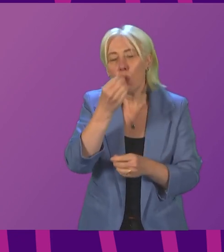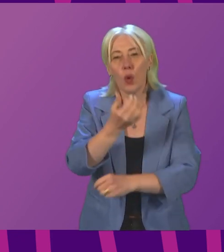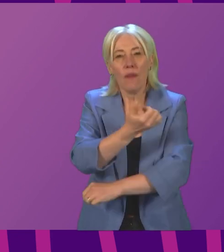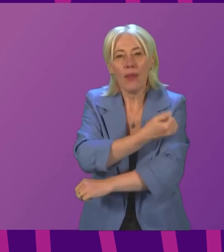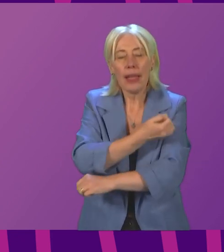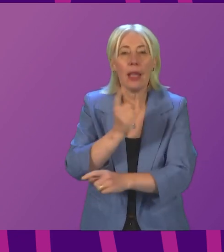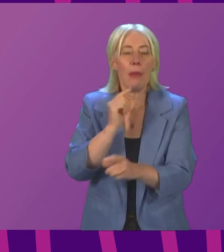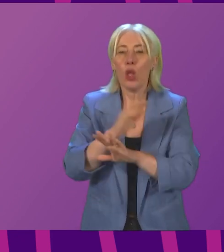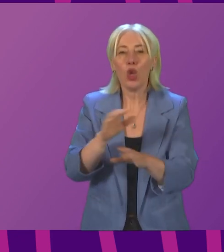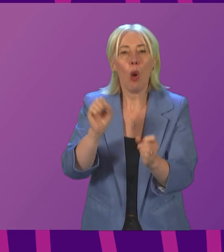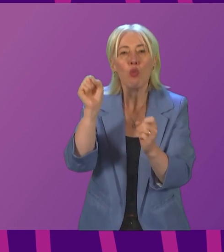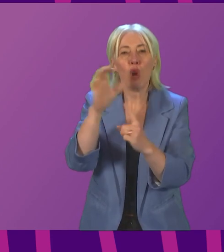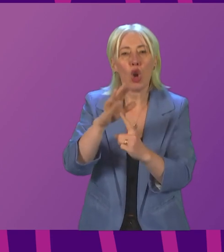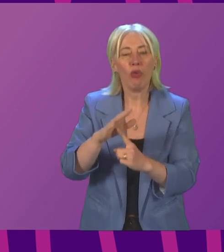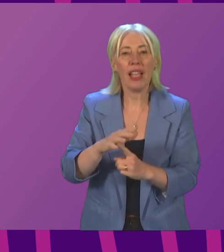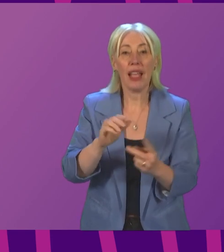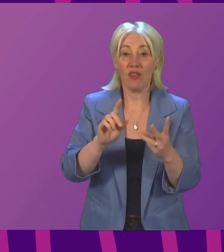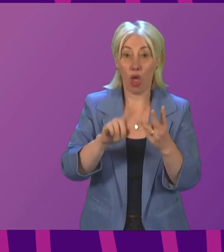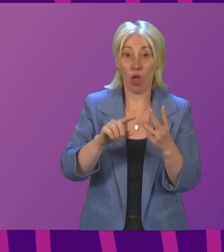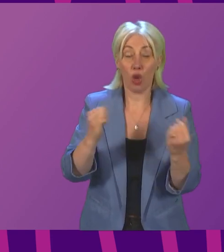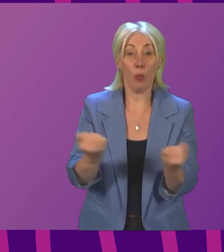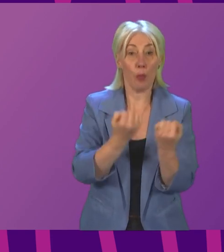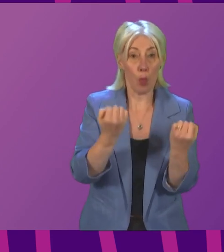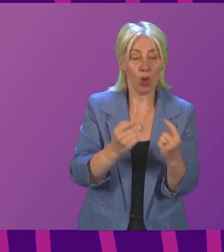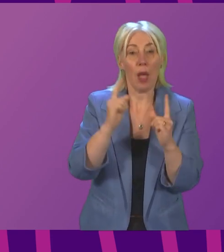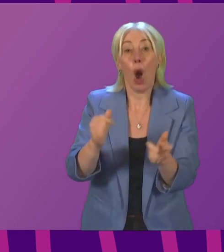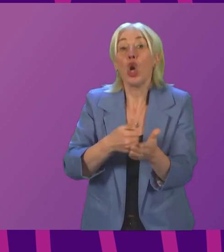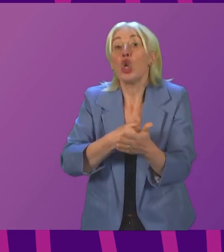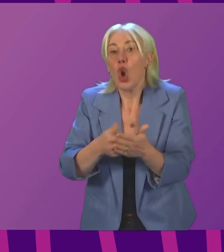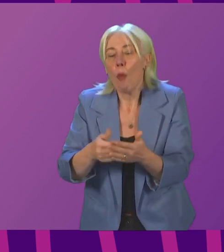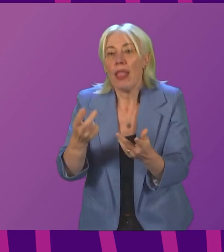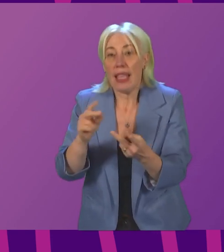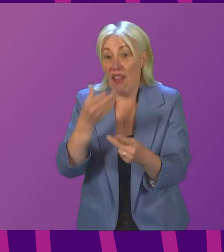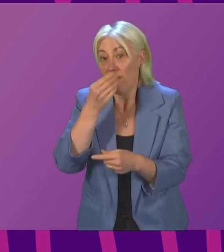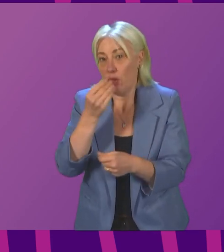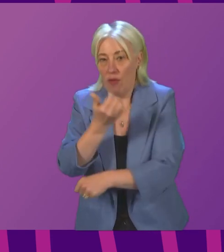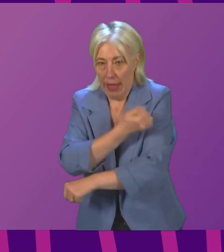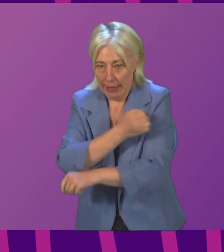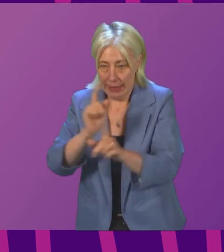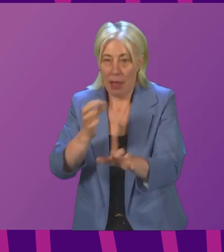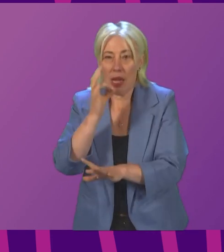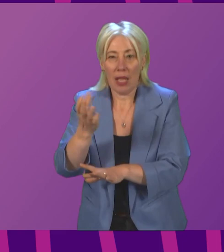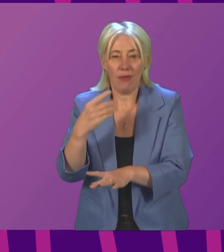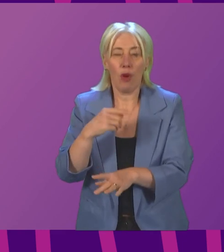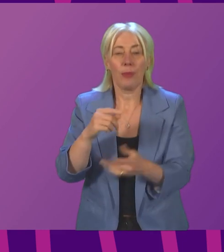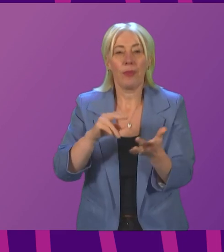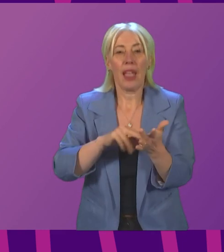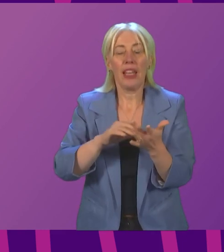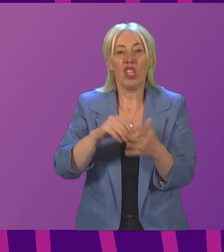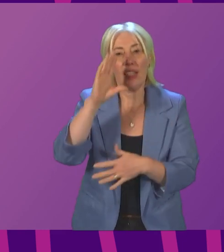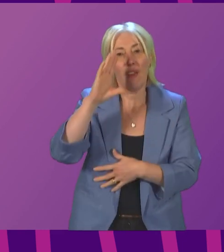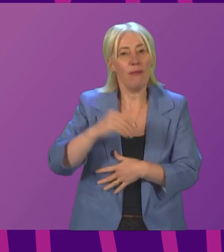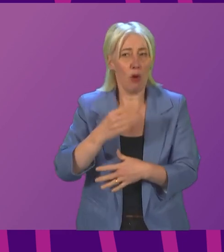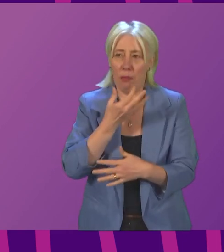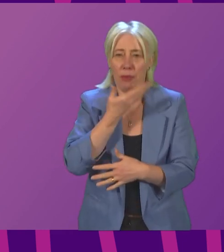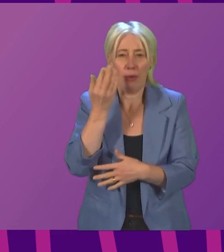those who are not prioritised for the COVID booster but are normally eligible for the flu vaccine. The NHS Informed website gives no information